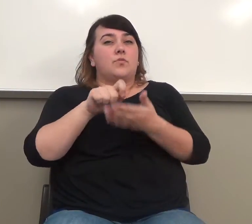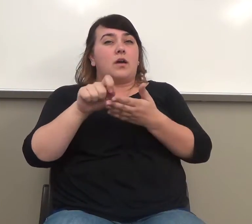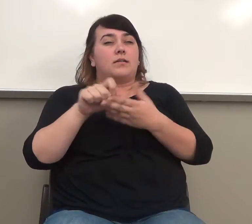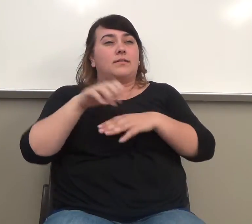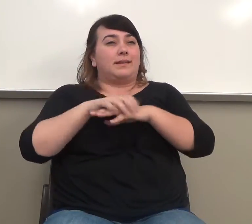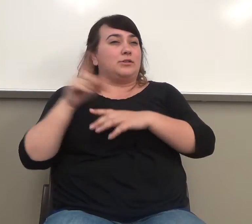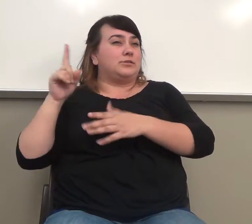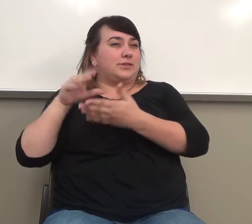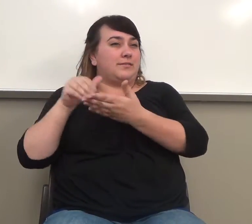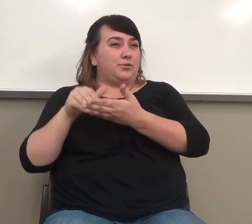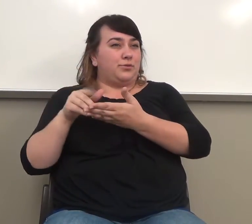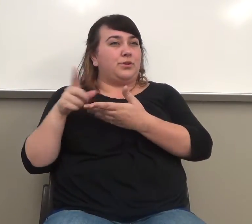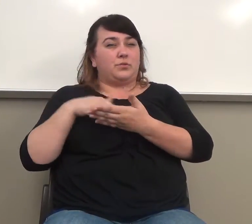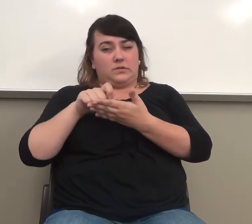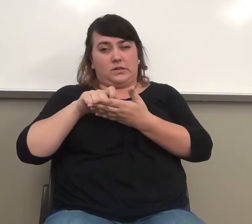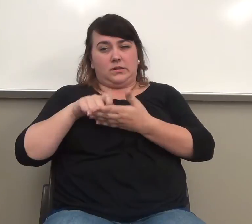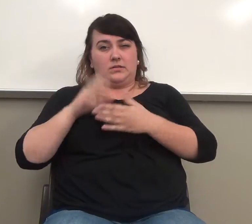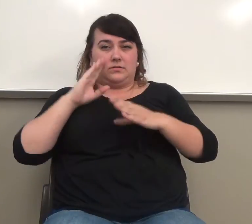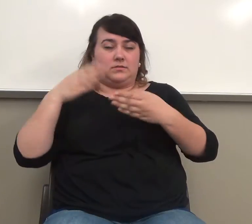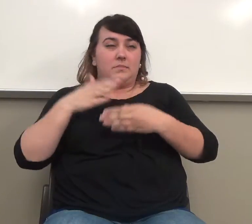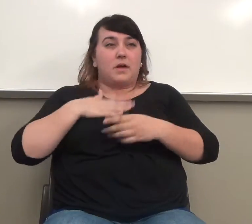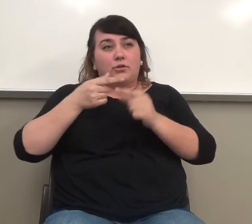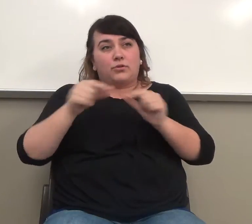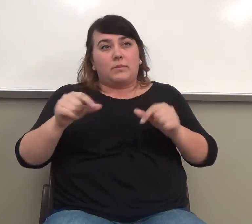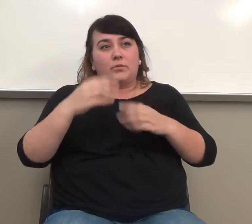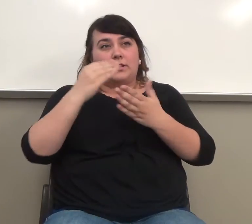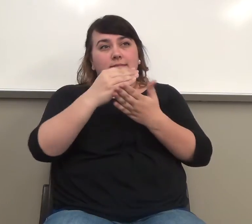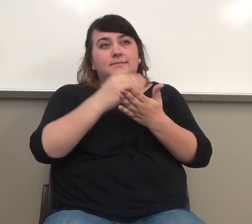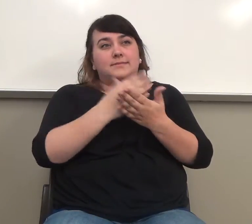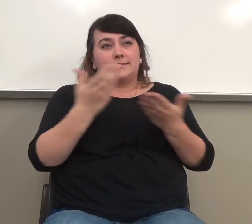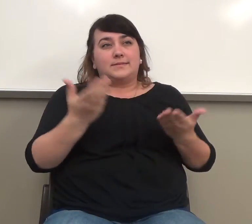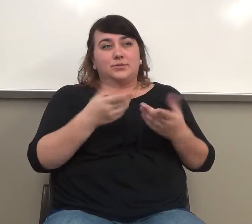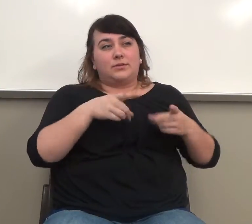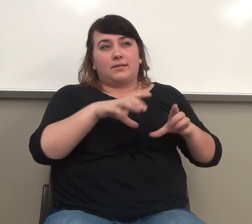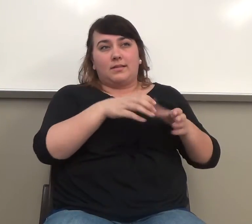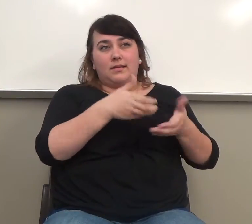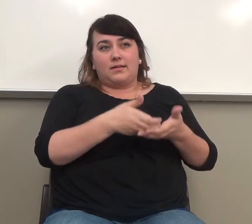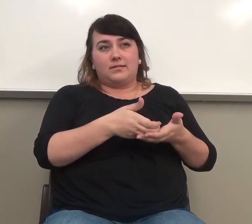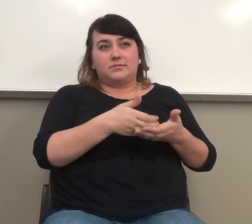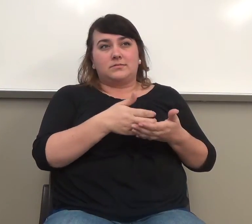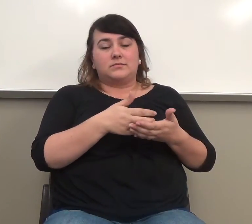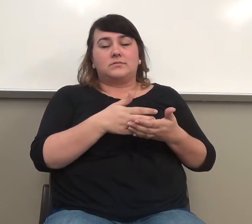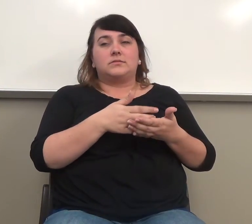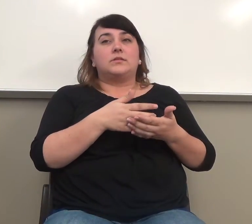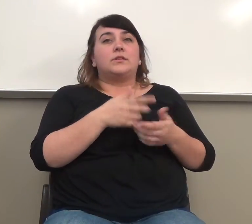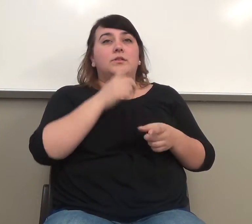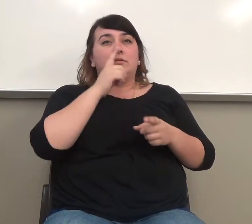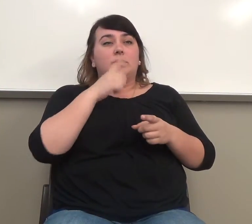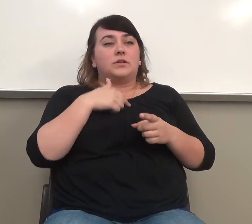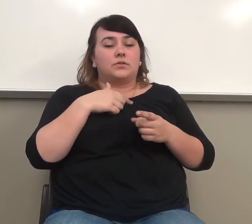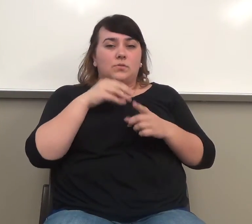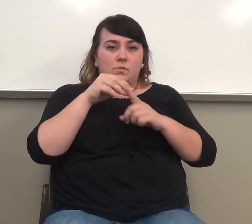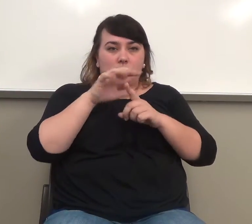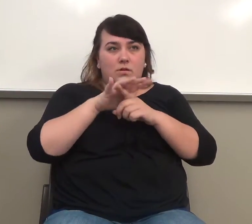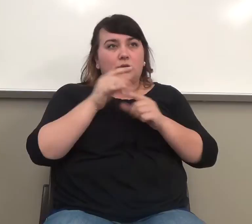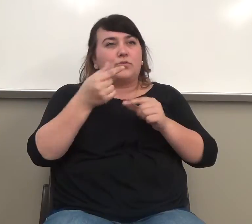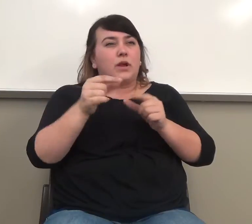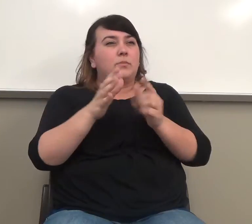and you're doing my grammar lessons and we're different, it's amazing how different grammar books call